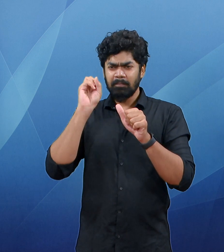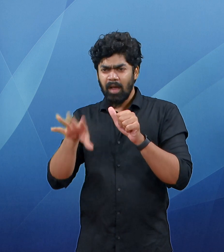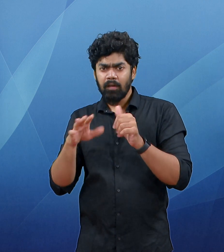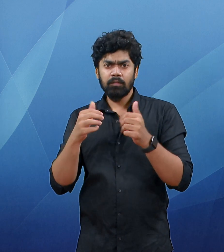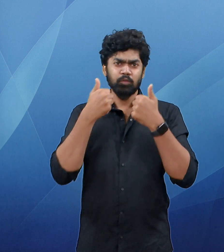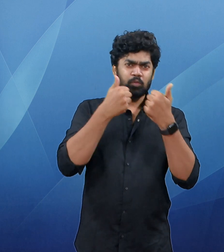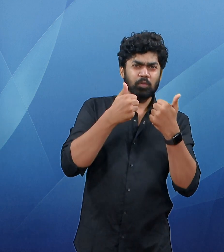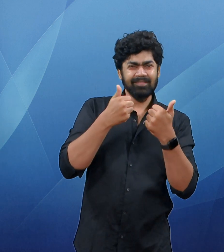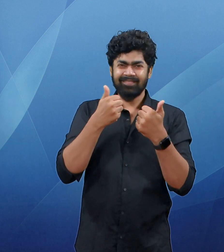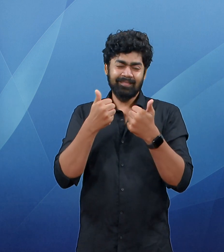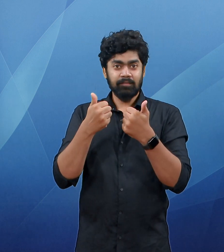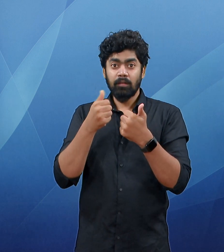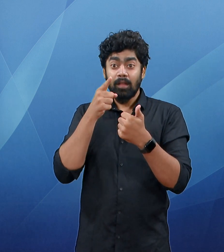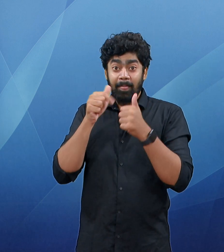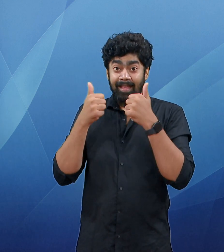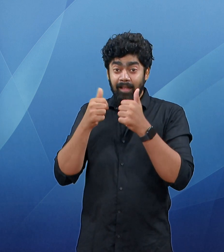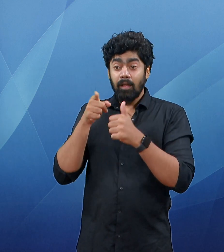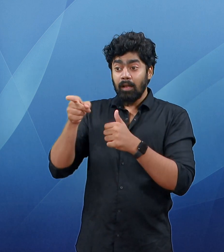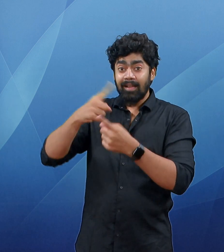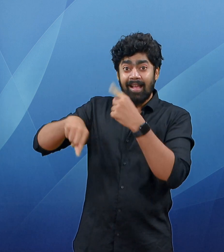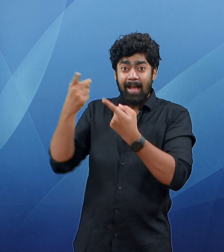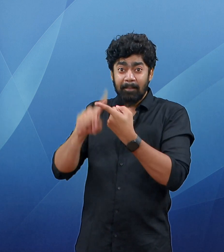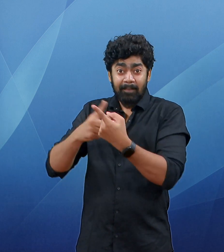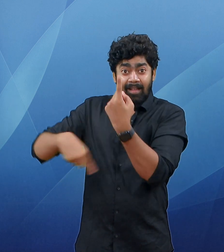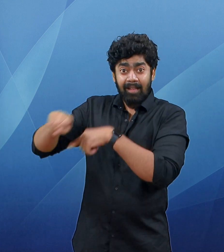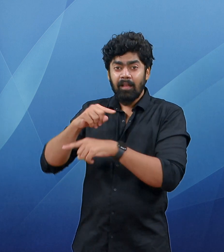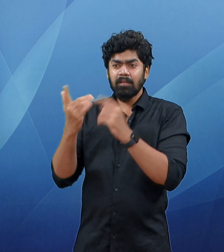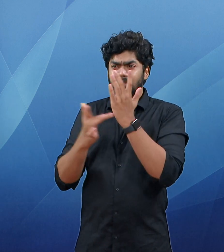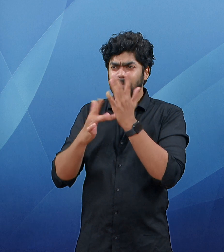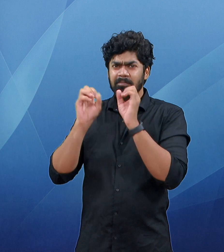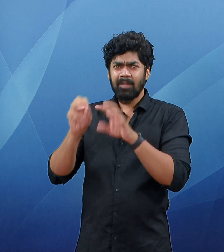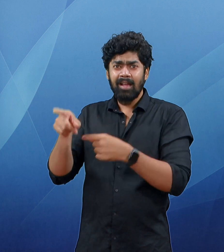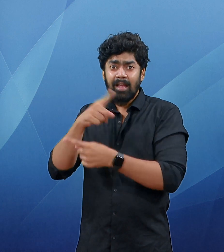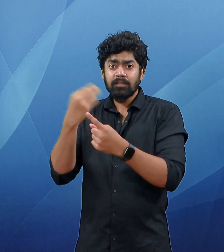national security or national public health health and share results of some safety tests